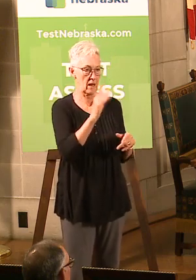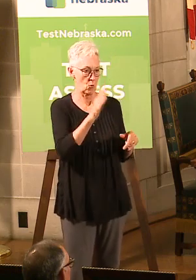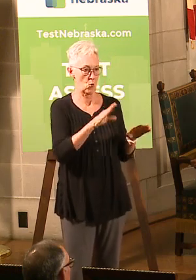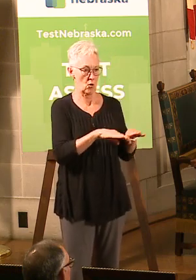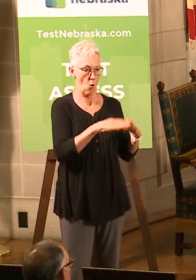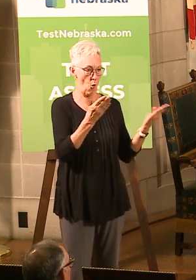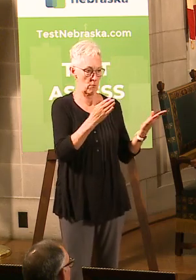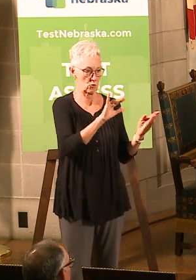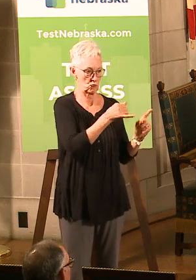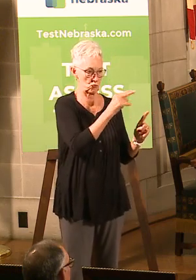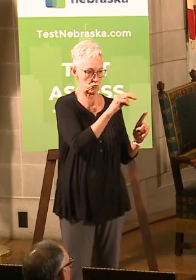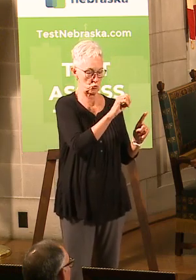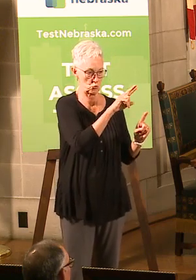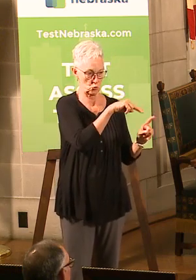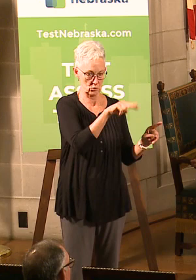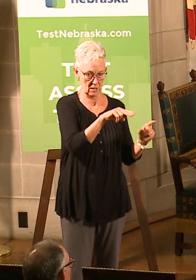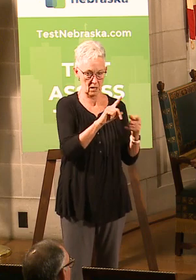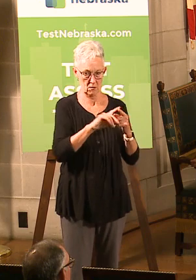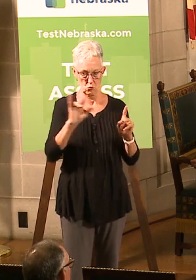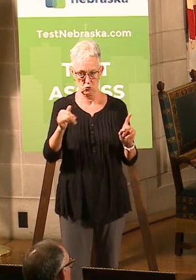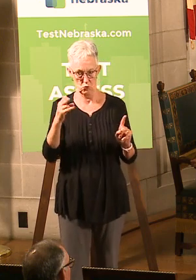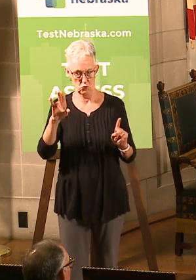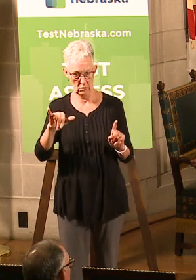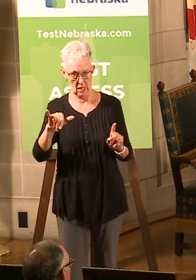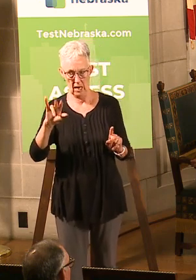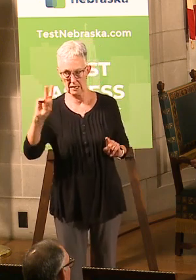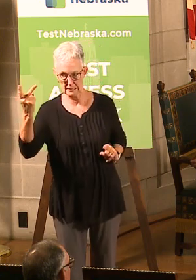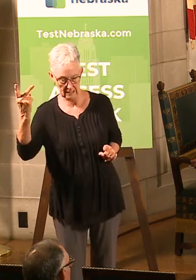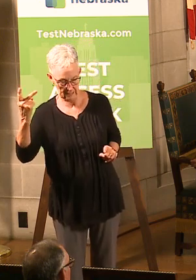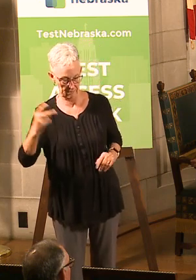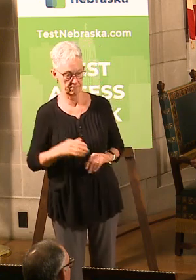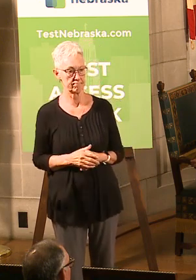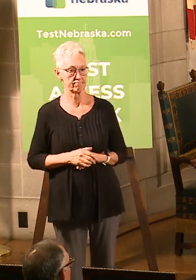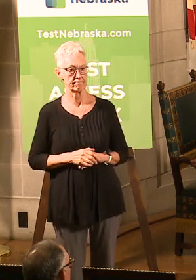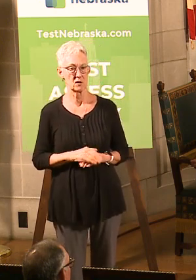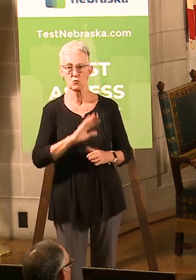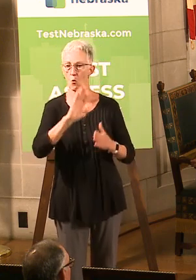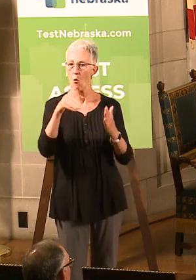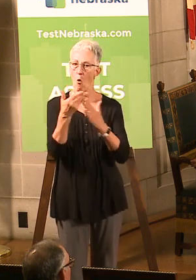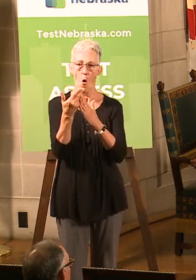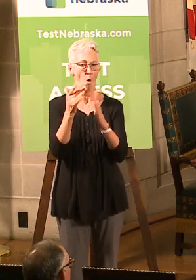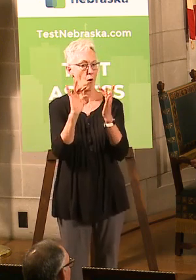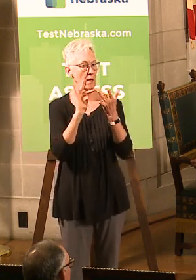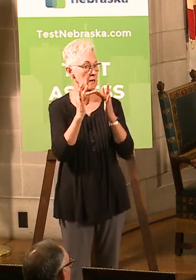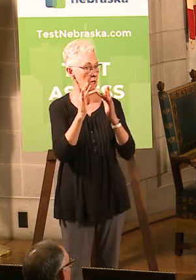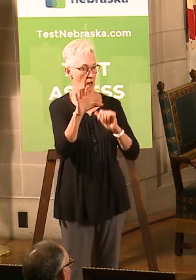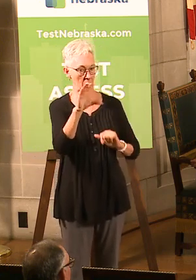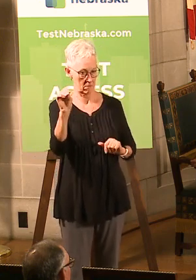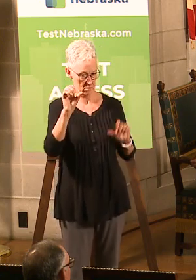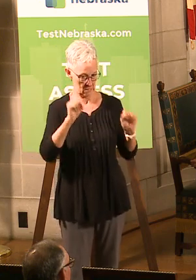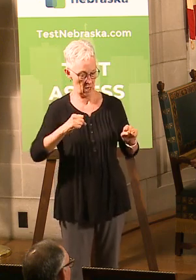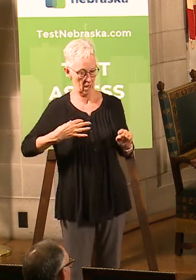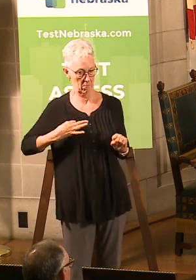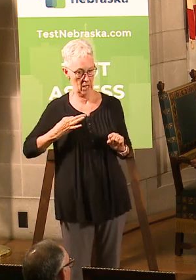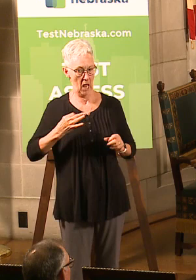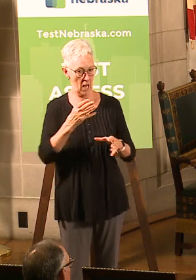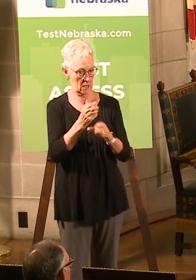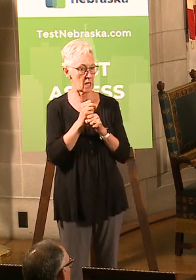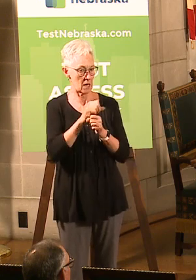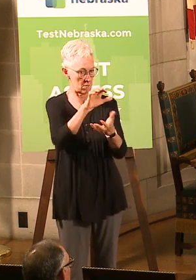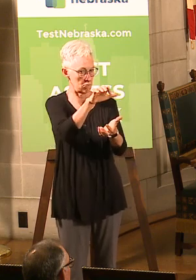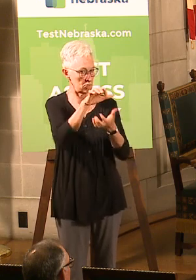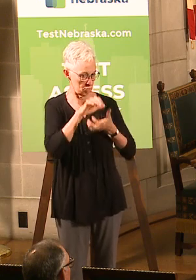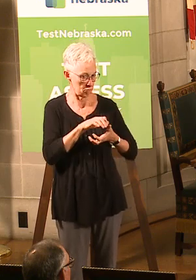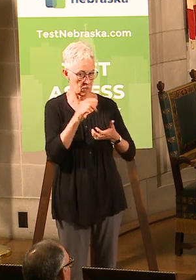All telecom and broadband companies in the state will be able to apply for this grant. Now,